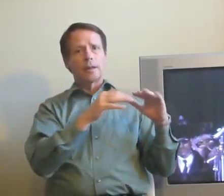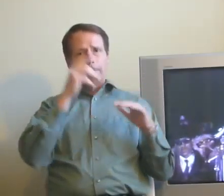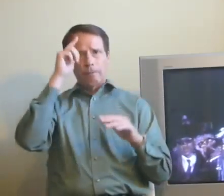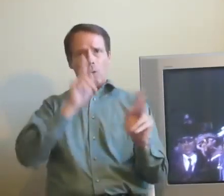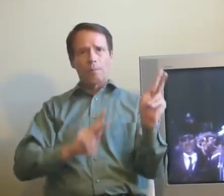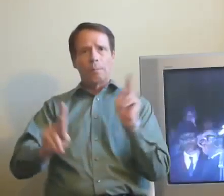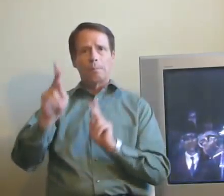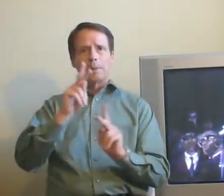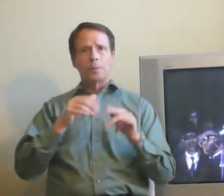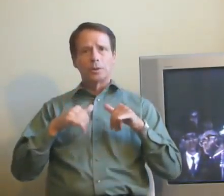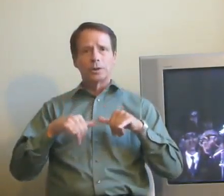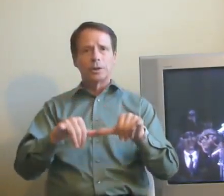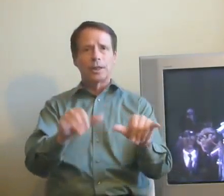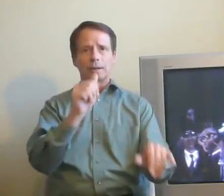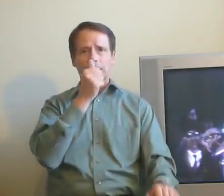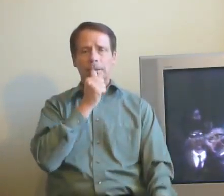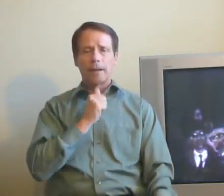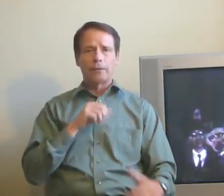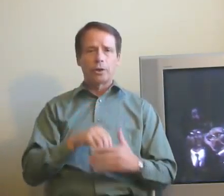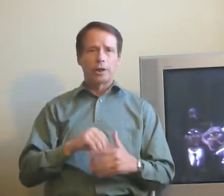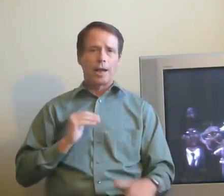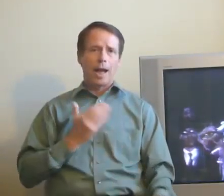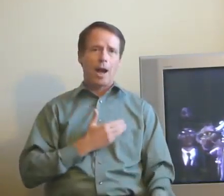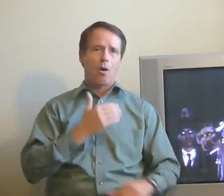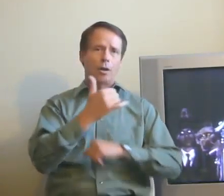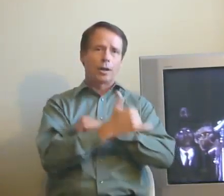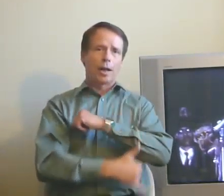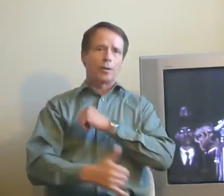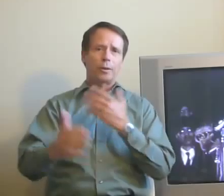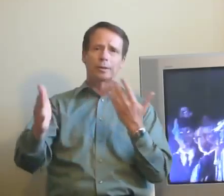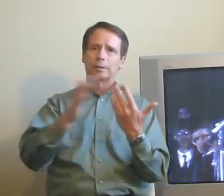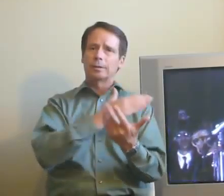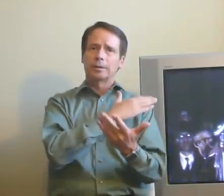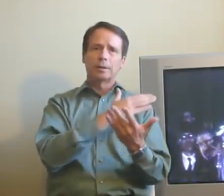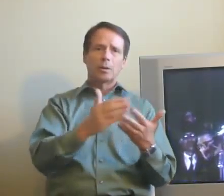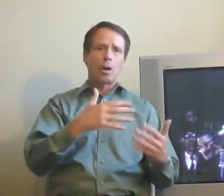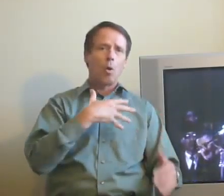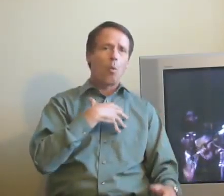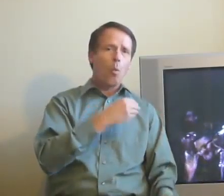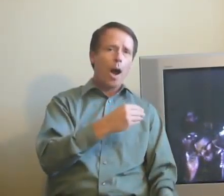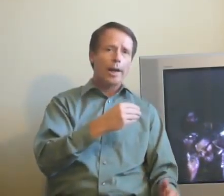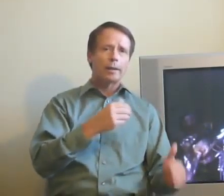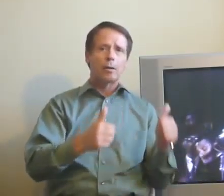still suffer within our country, whether they be white or whether they be black.